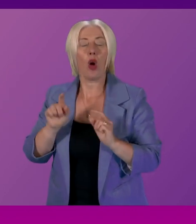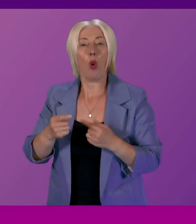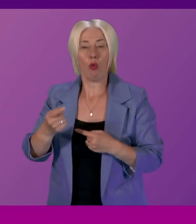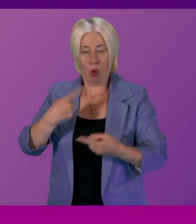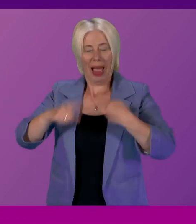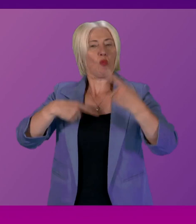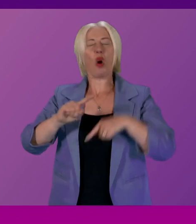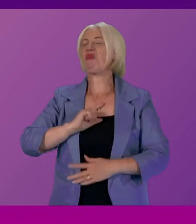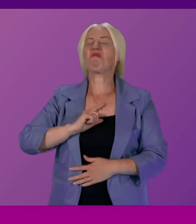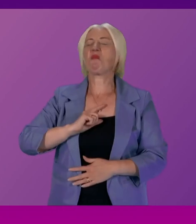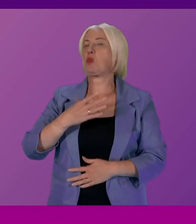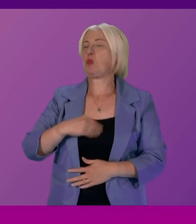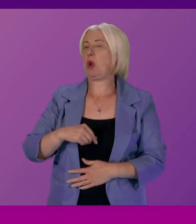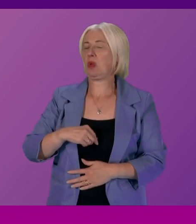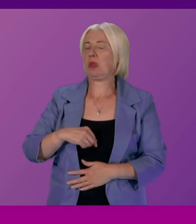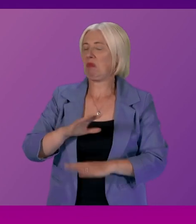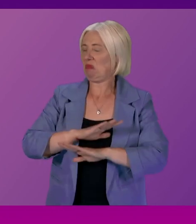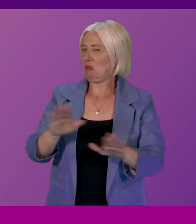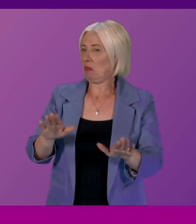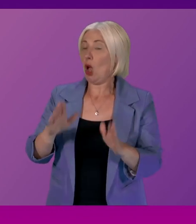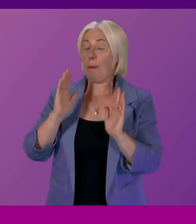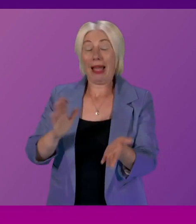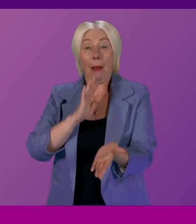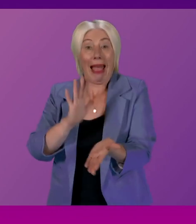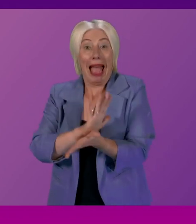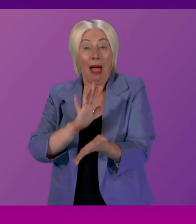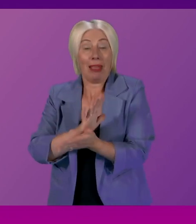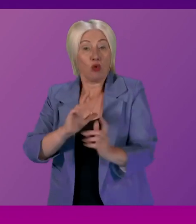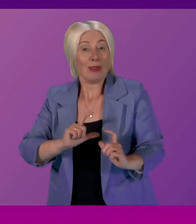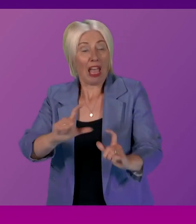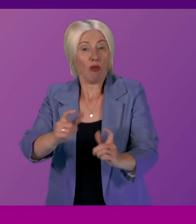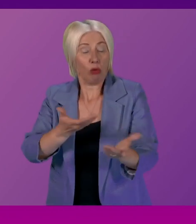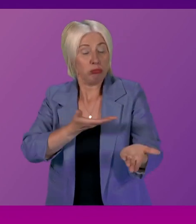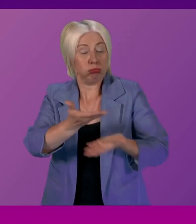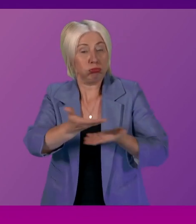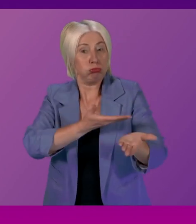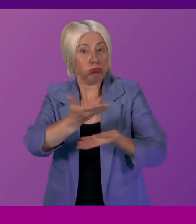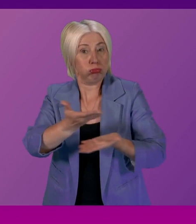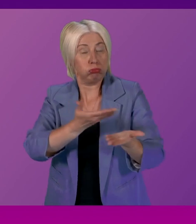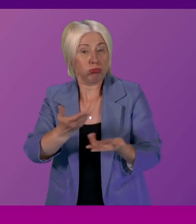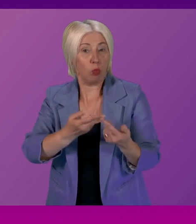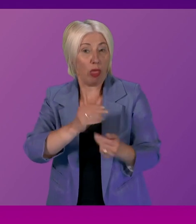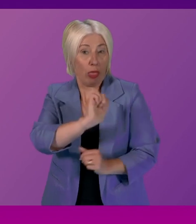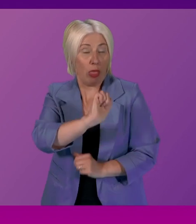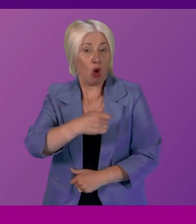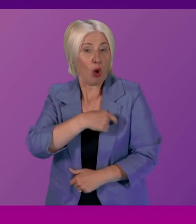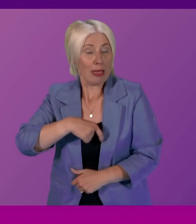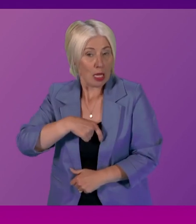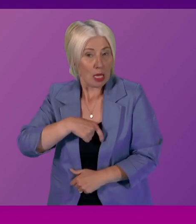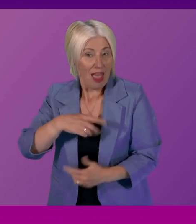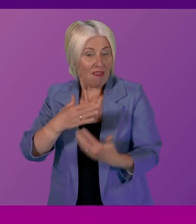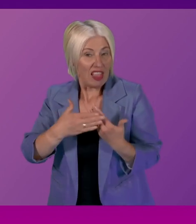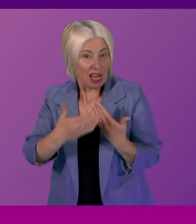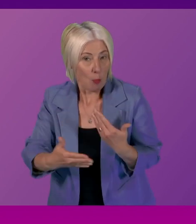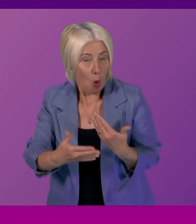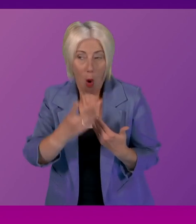from that one single bit but I'm more than happy to continue our discussion with the committee if there's anything